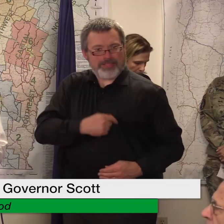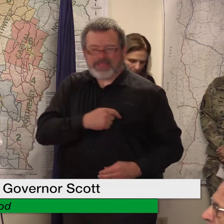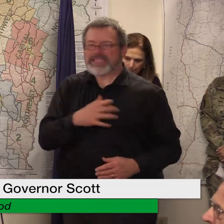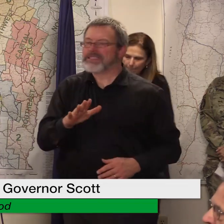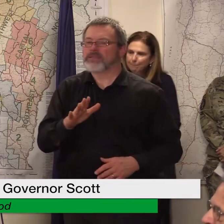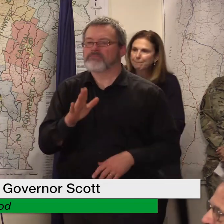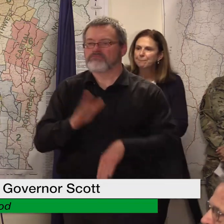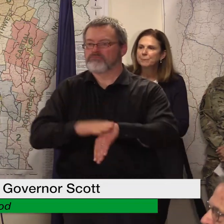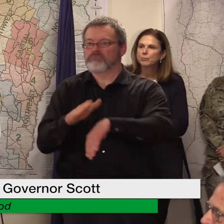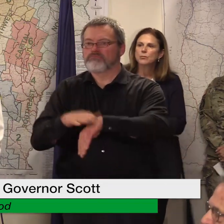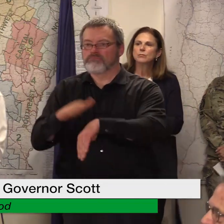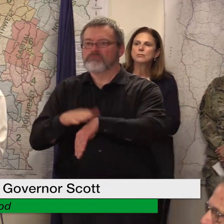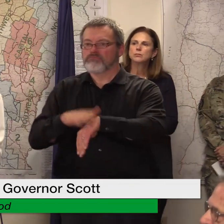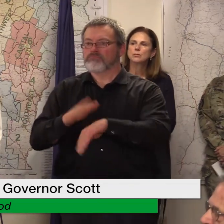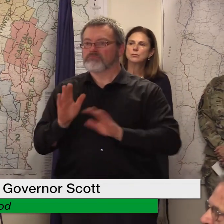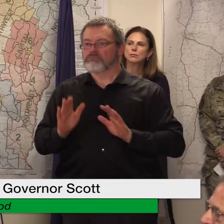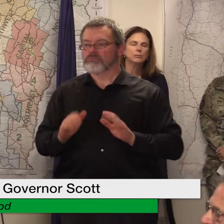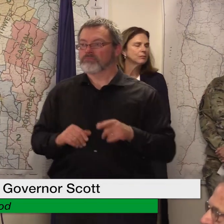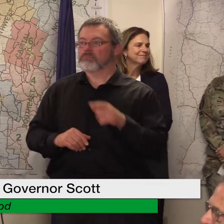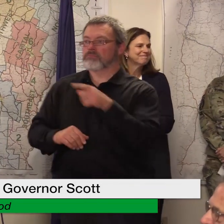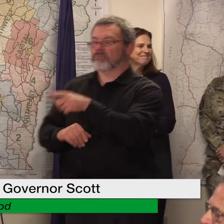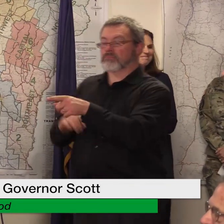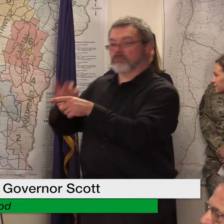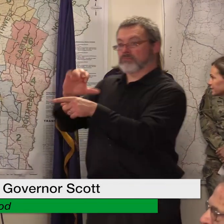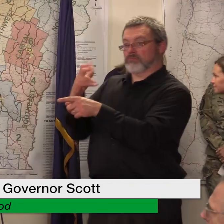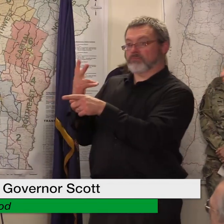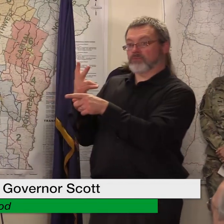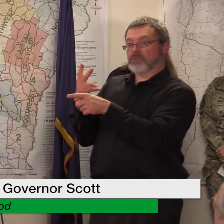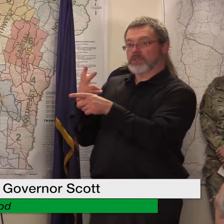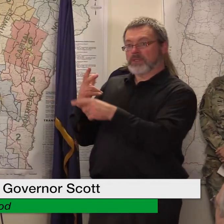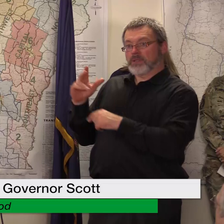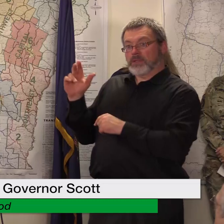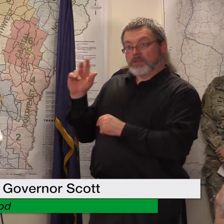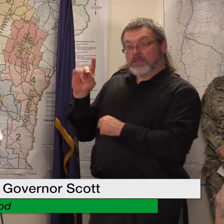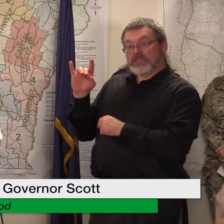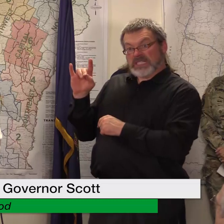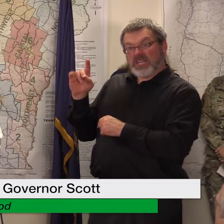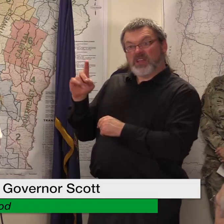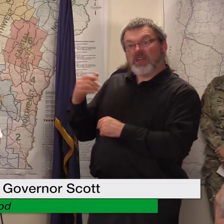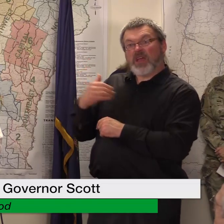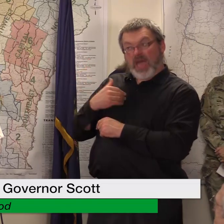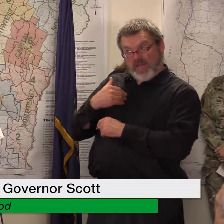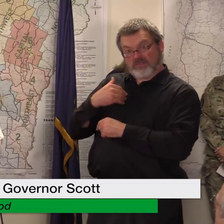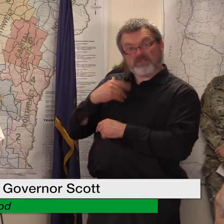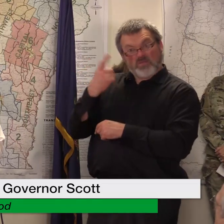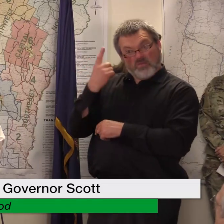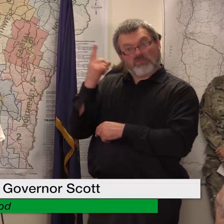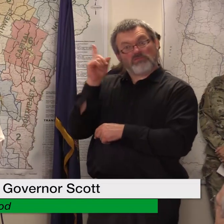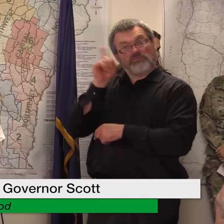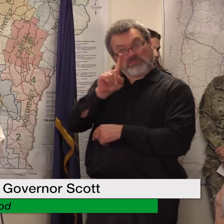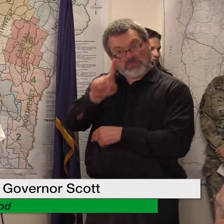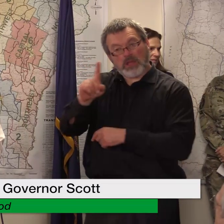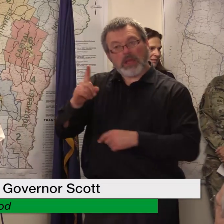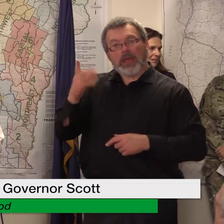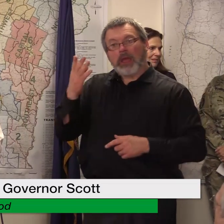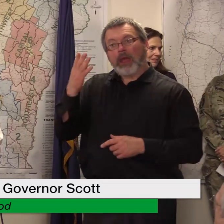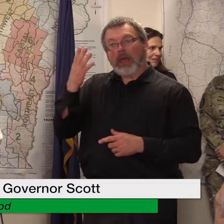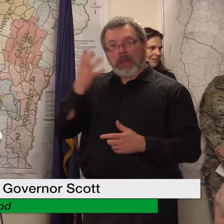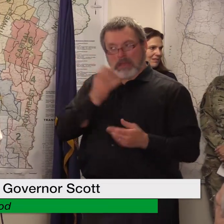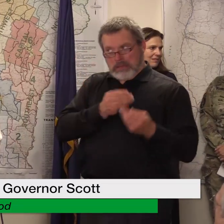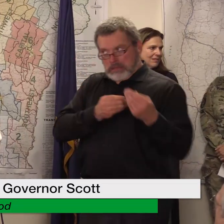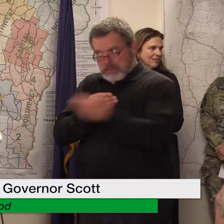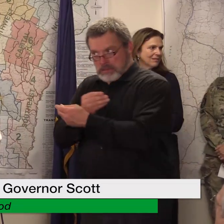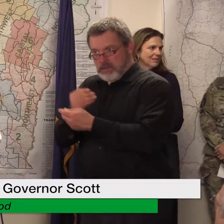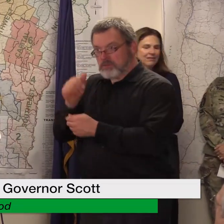sir clarify so you said there was like somebody going around claiming to be a fema agent asking for me actually the way around it was actually a fema